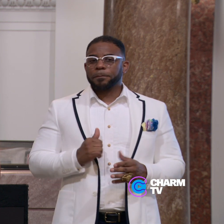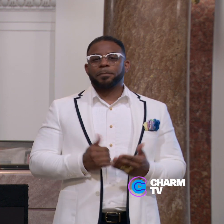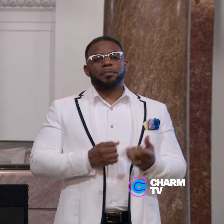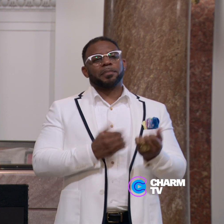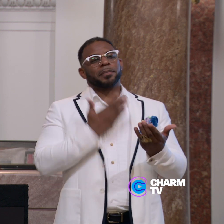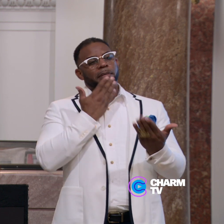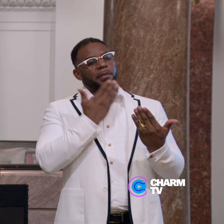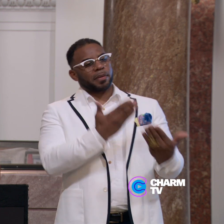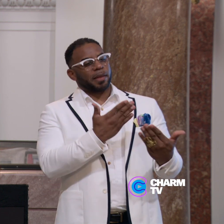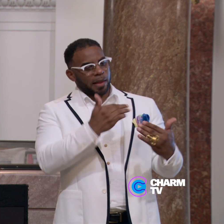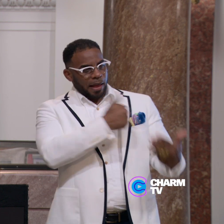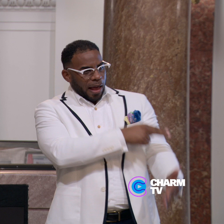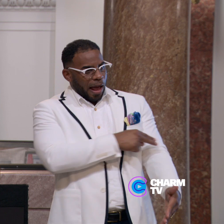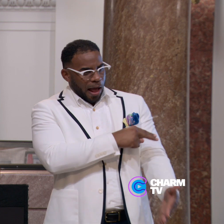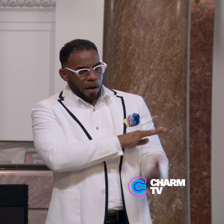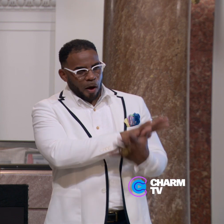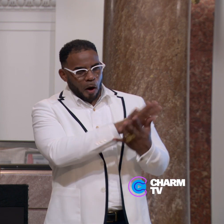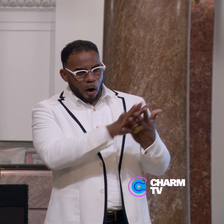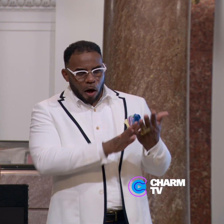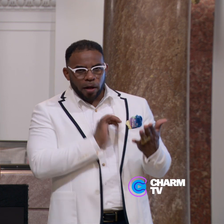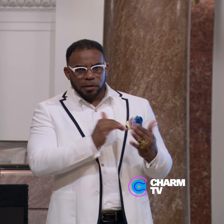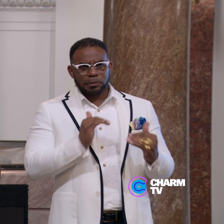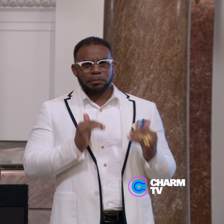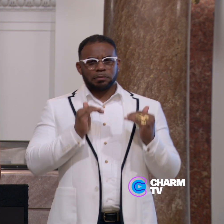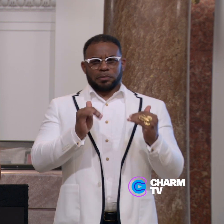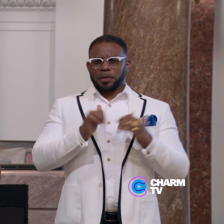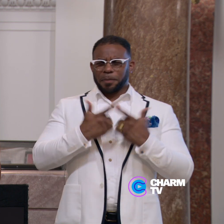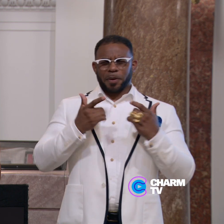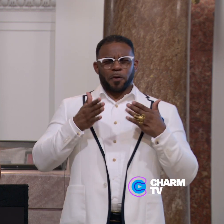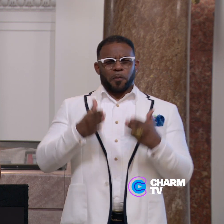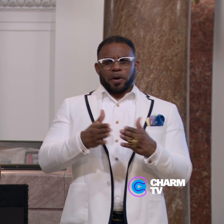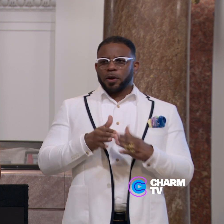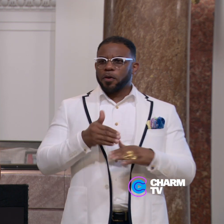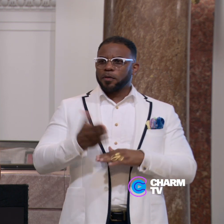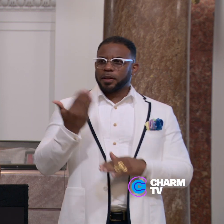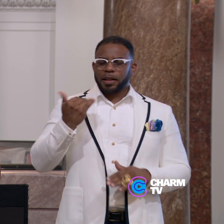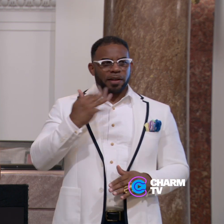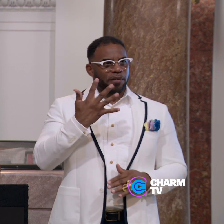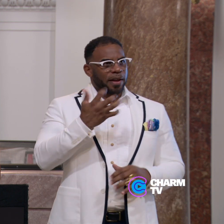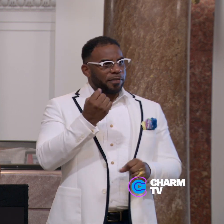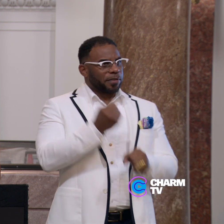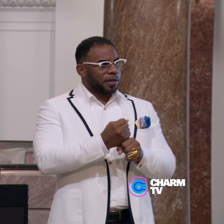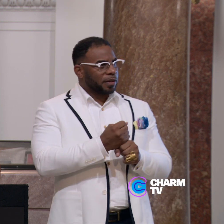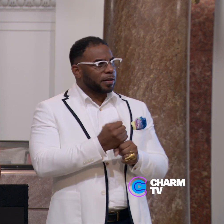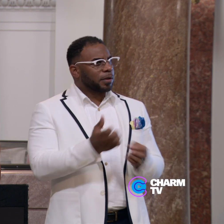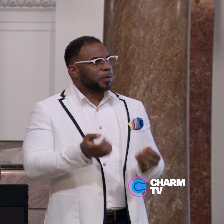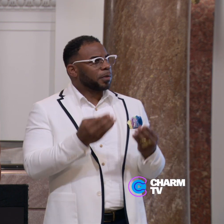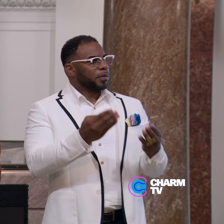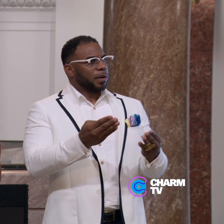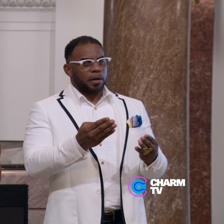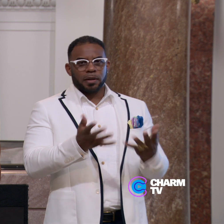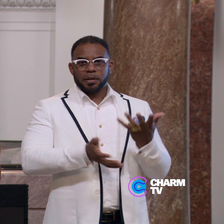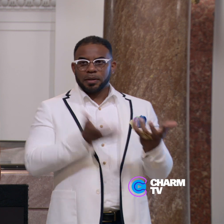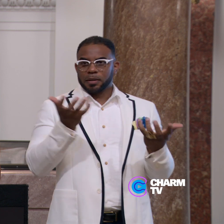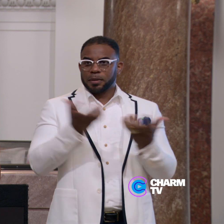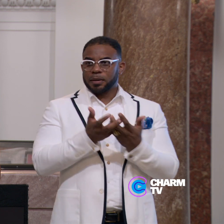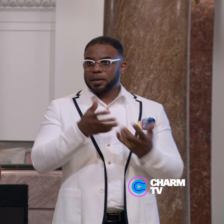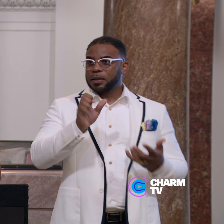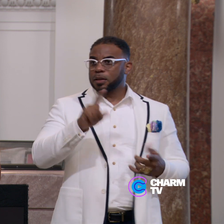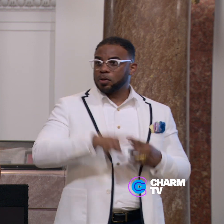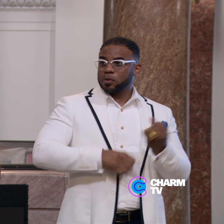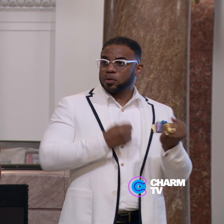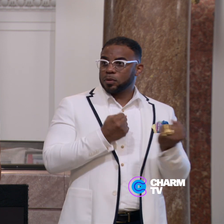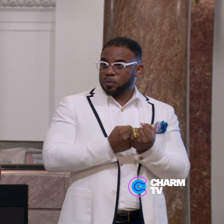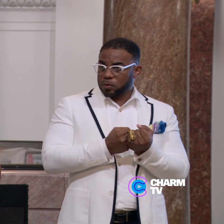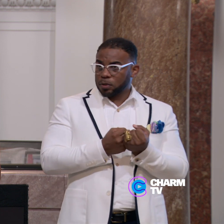commend the hospitals that have stepped up in a big way over the last five years and provided the match needed to